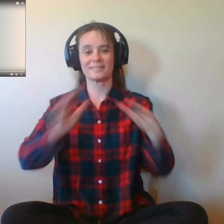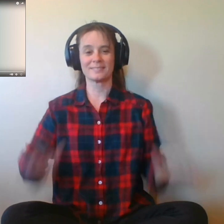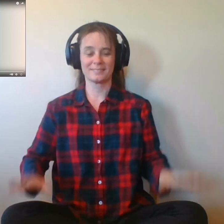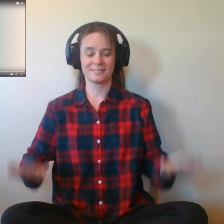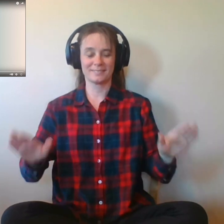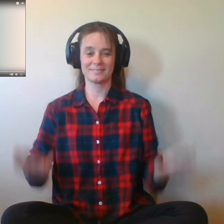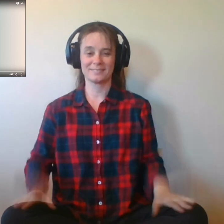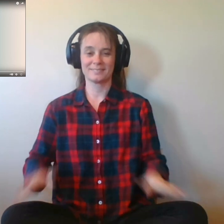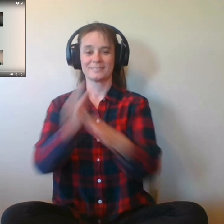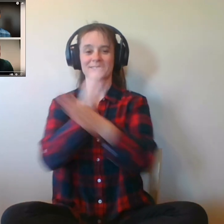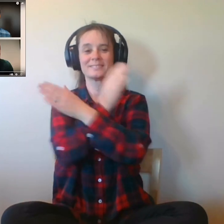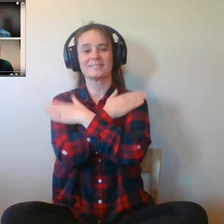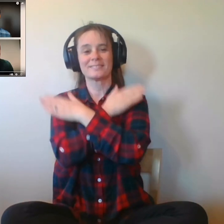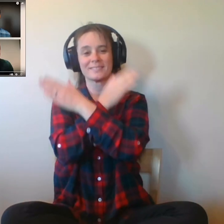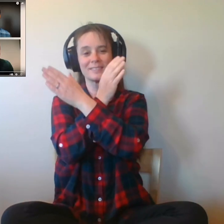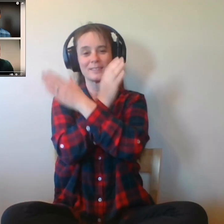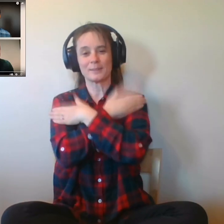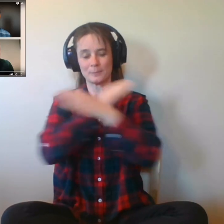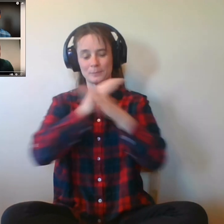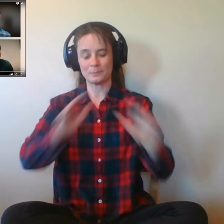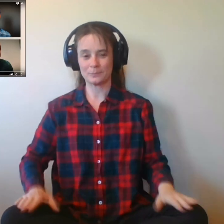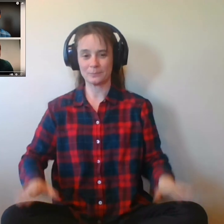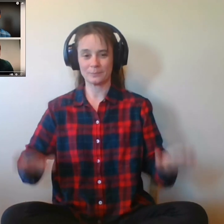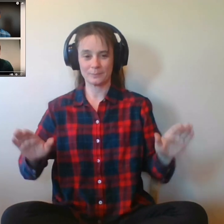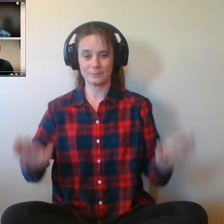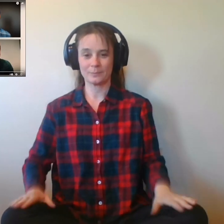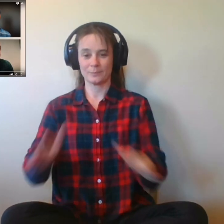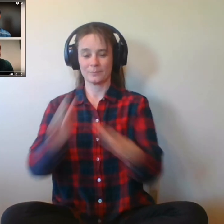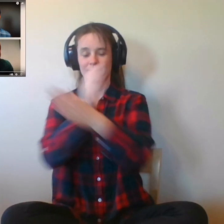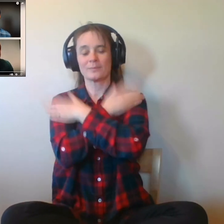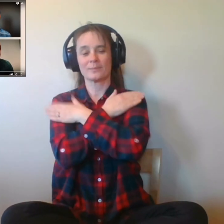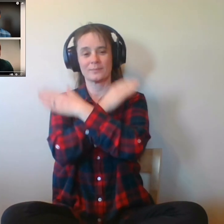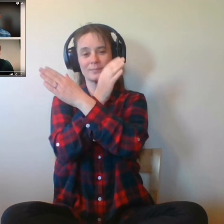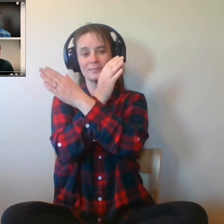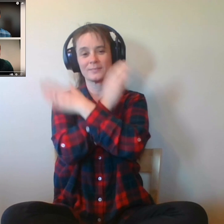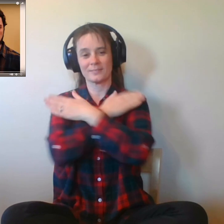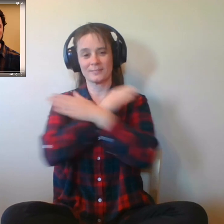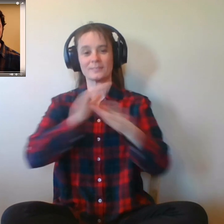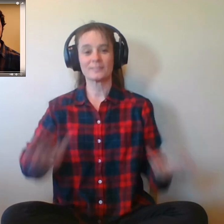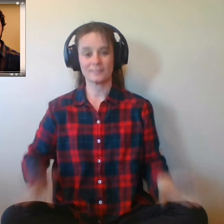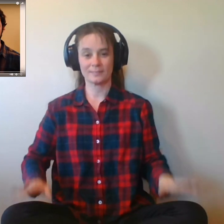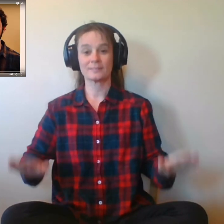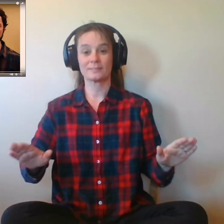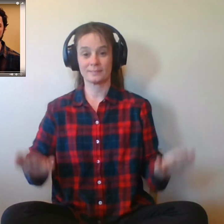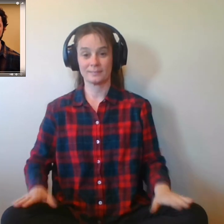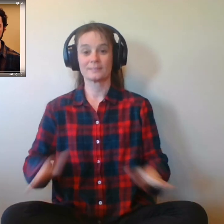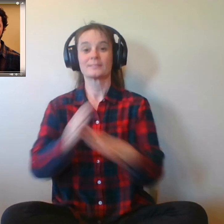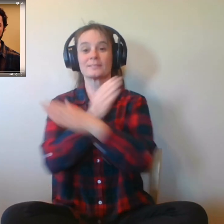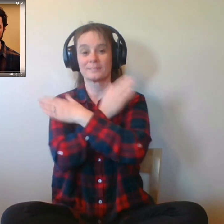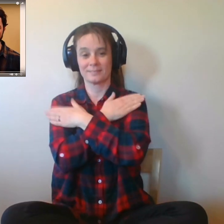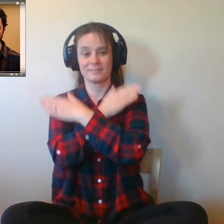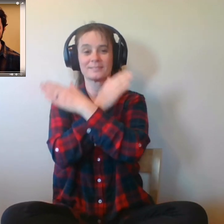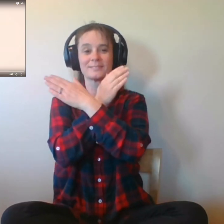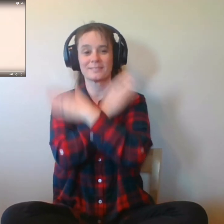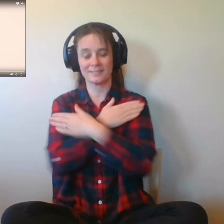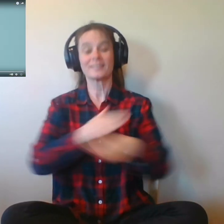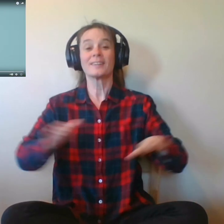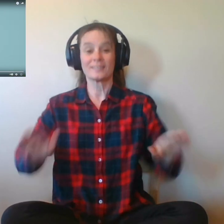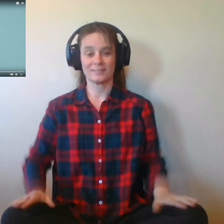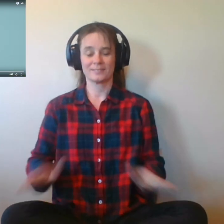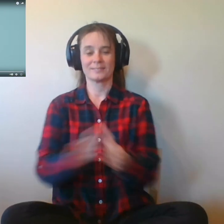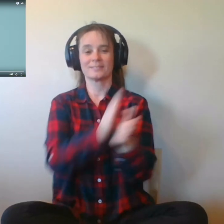freed, The captain's mind was not agreed, But he belonged to the well and land's creed, She took the ship in tow.